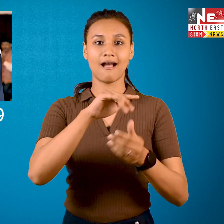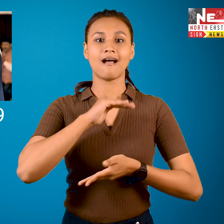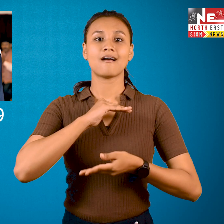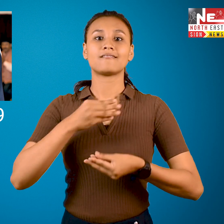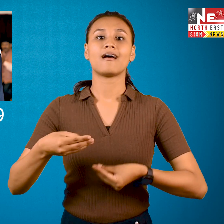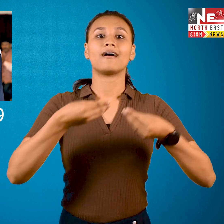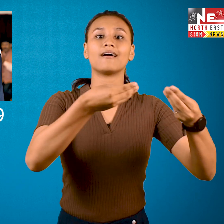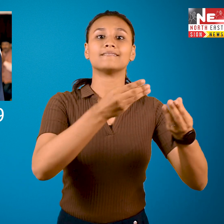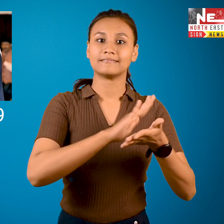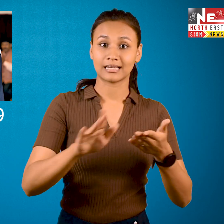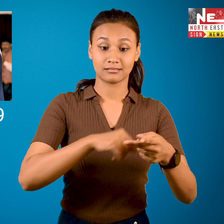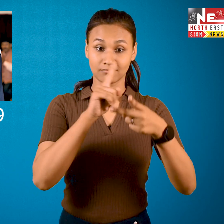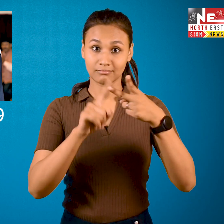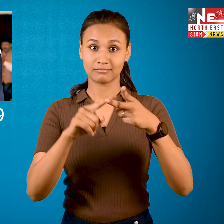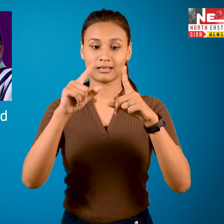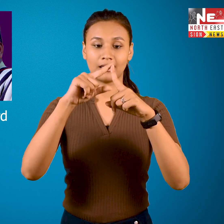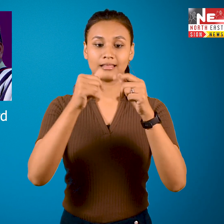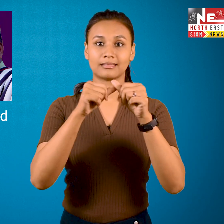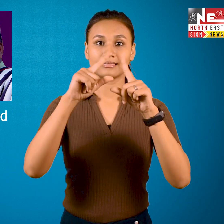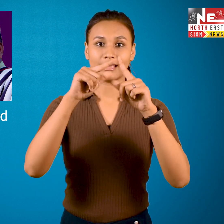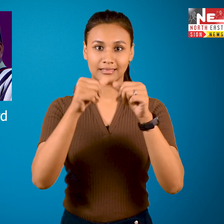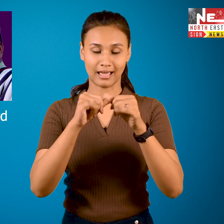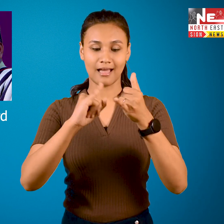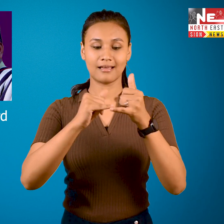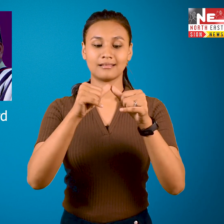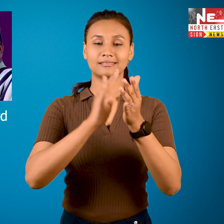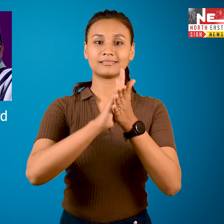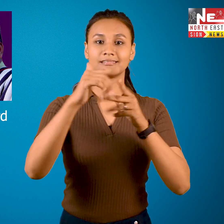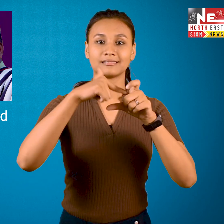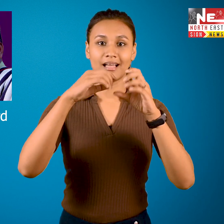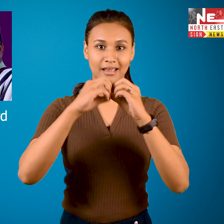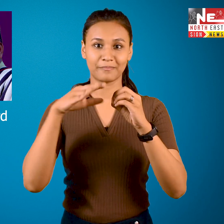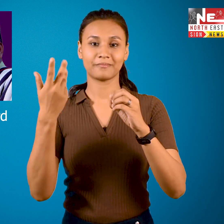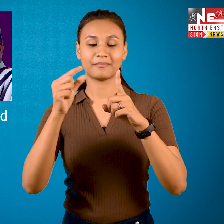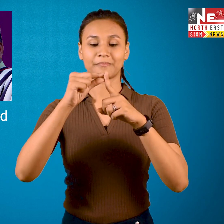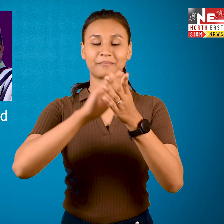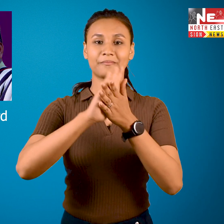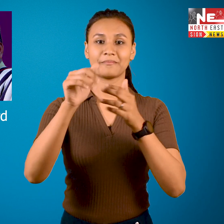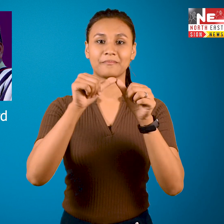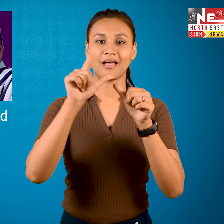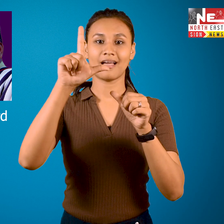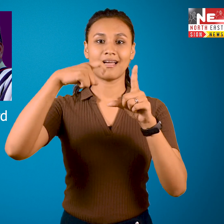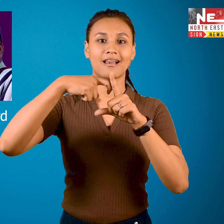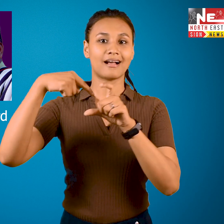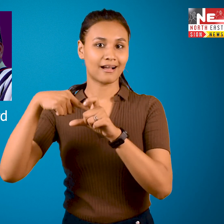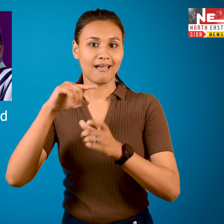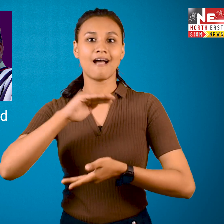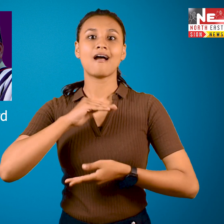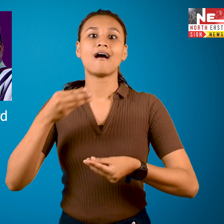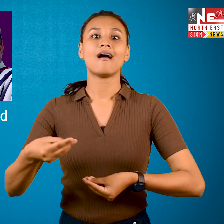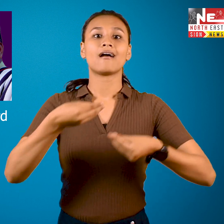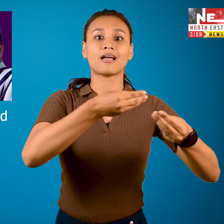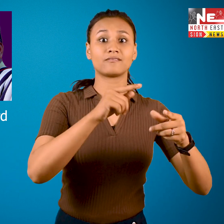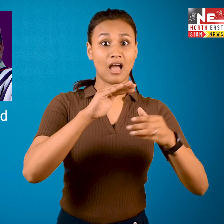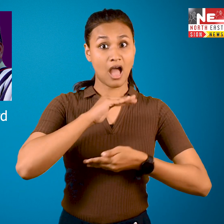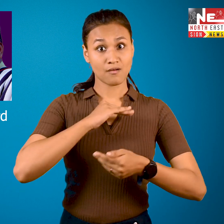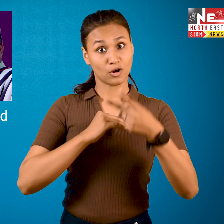Bharat Ratna. Hazarikaz Lo was a recipient of the highest musical award in the country.Dha